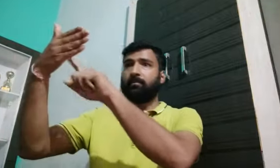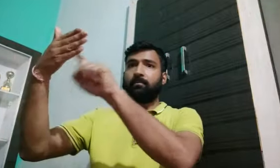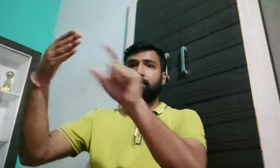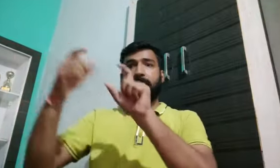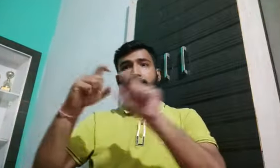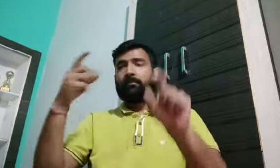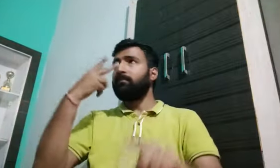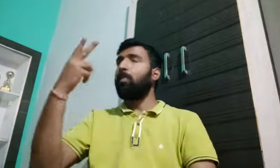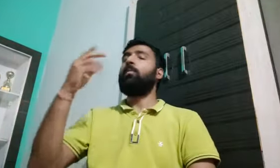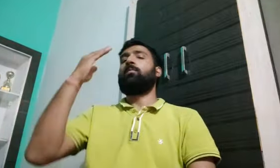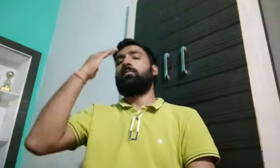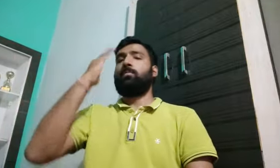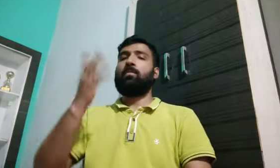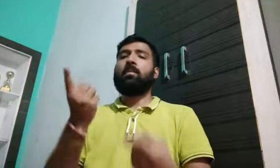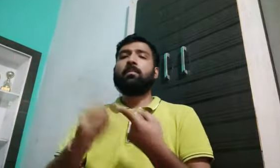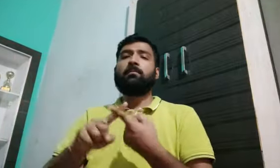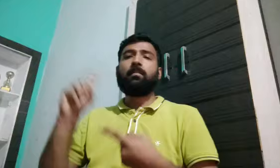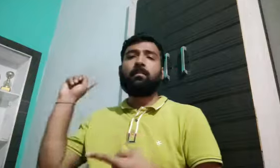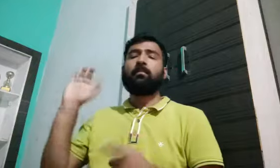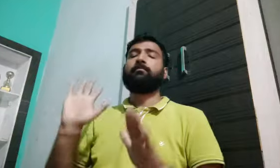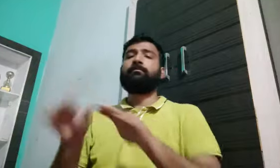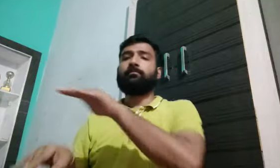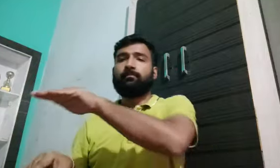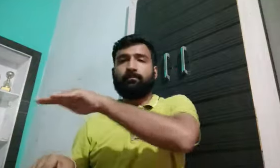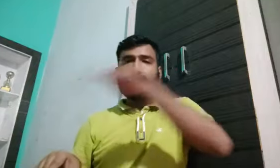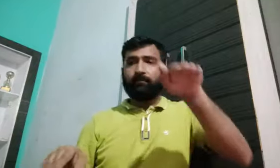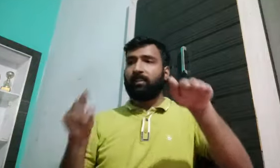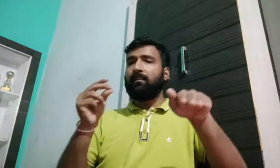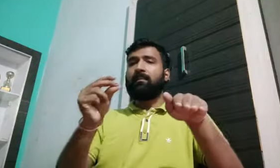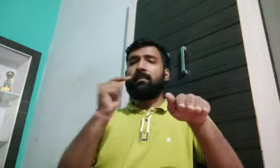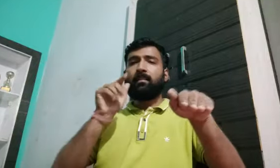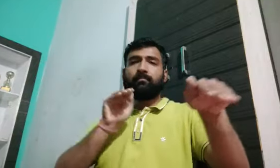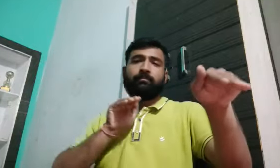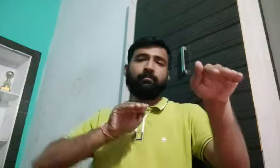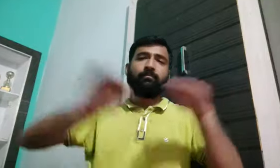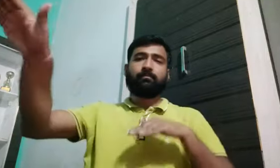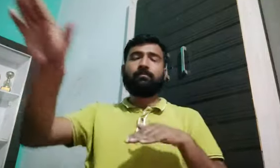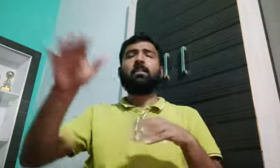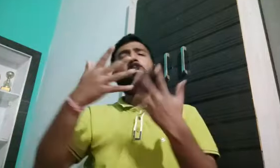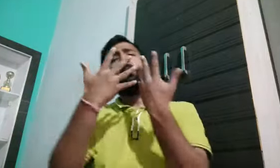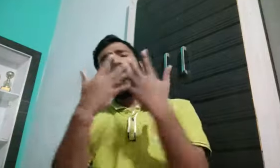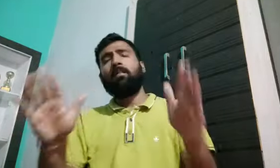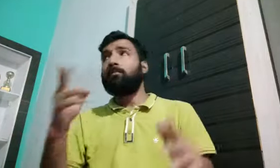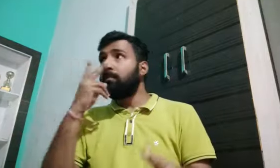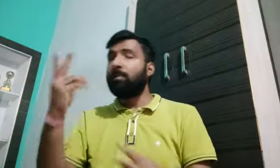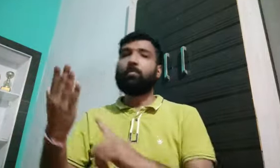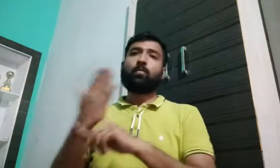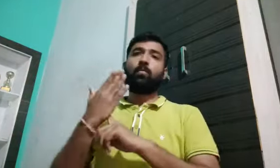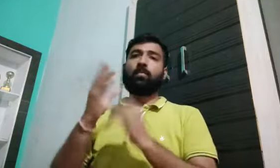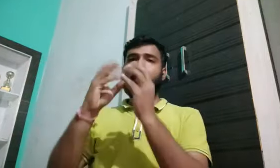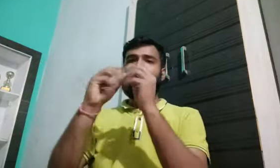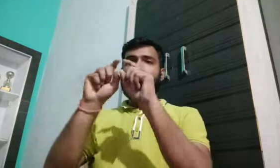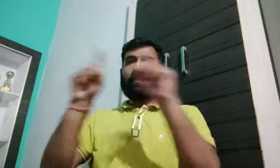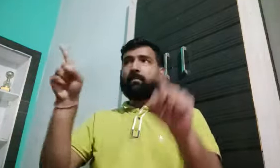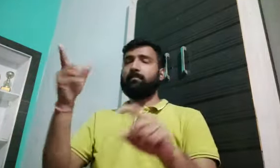thanks to the climate change. Where are you going to started? This is water gap in the middle. Sorry!